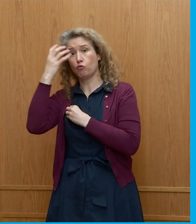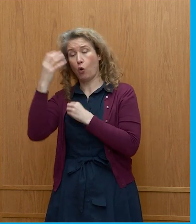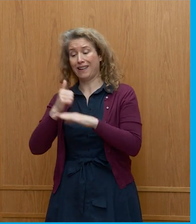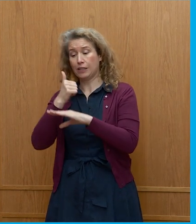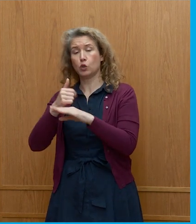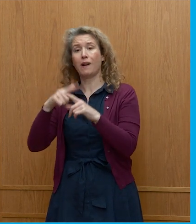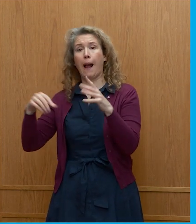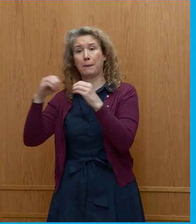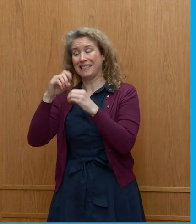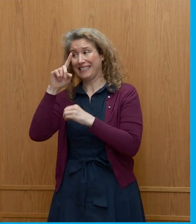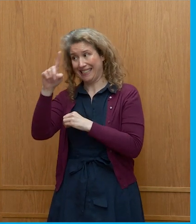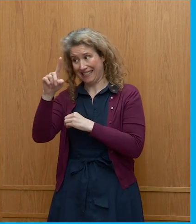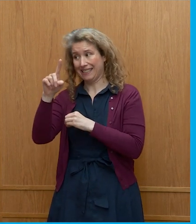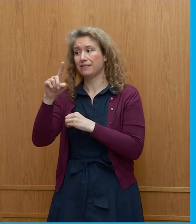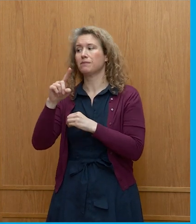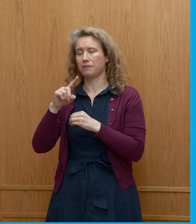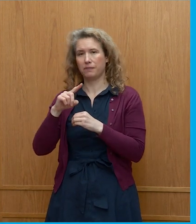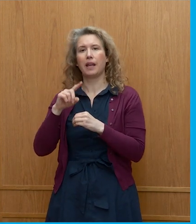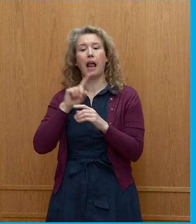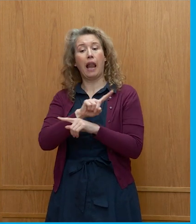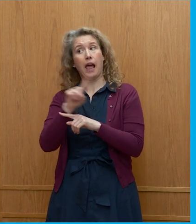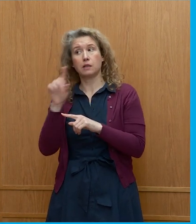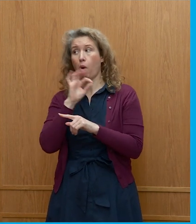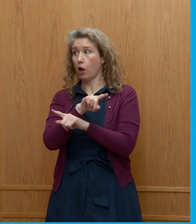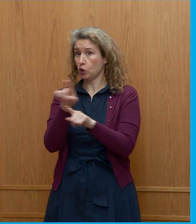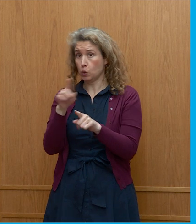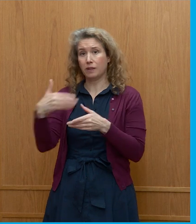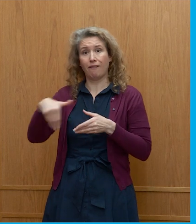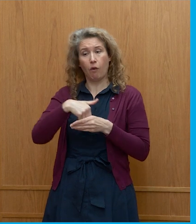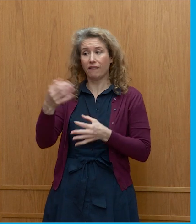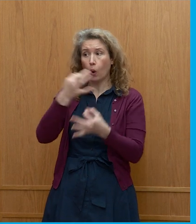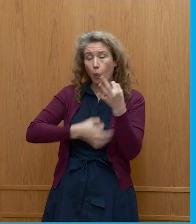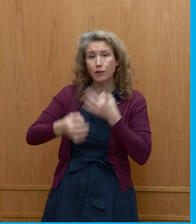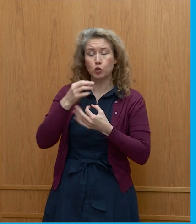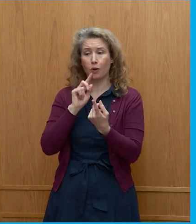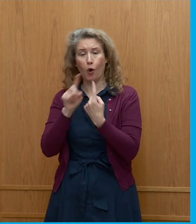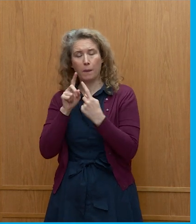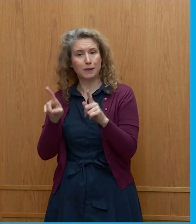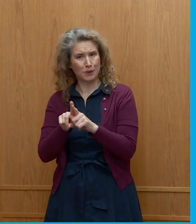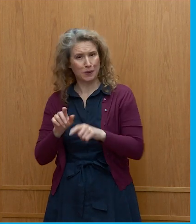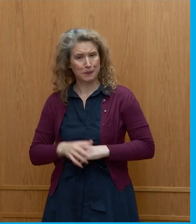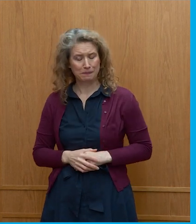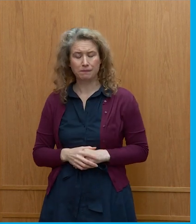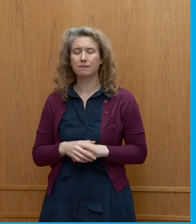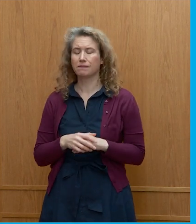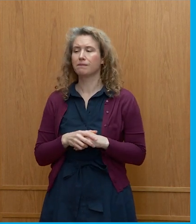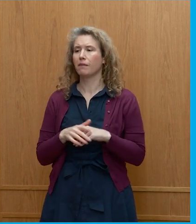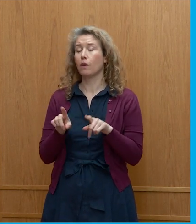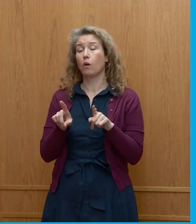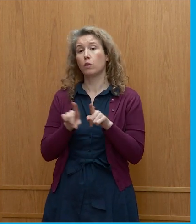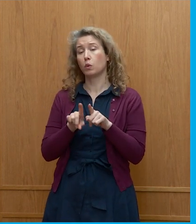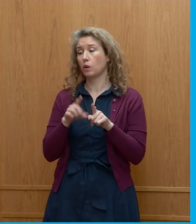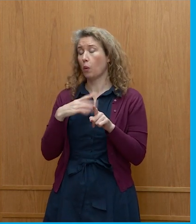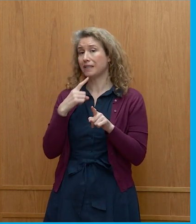of Aberdeen. And later, I will be inviting you to get involved with questions and comments. I would also like to